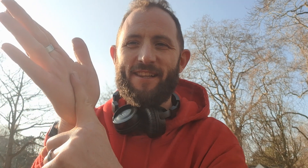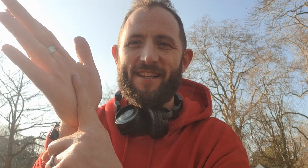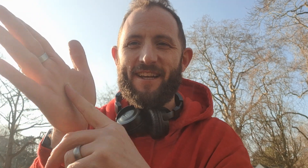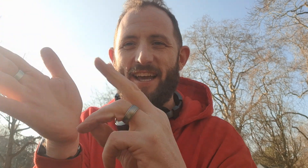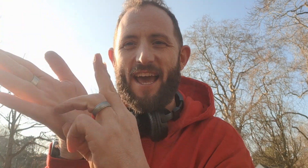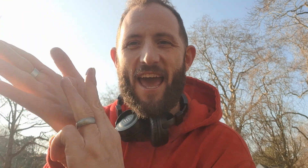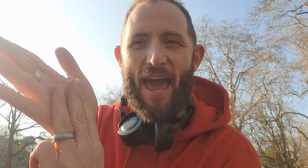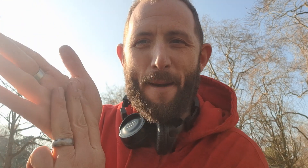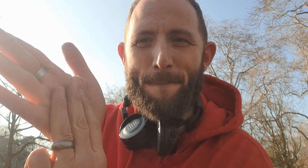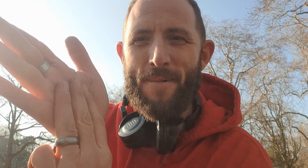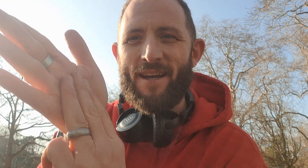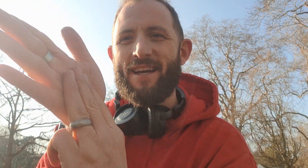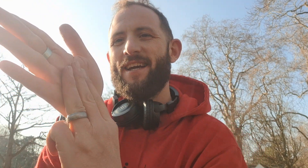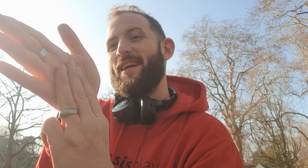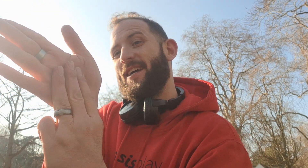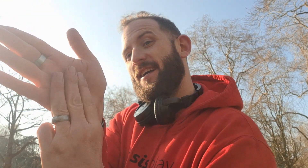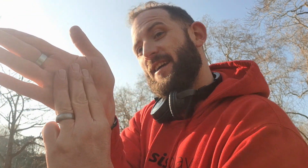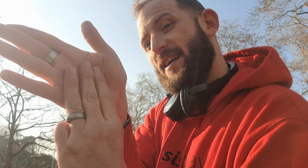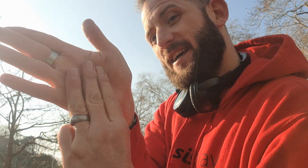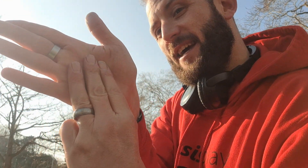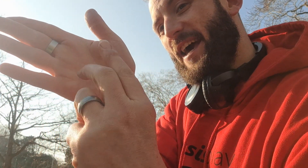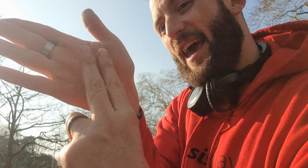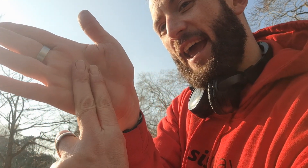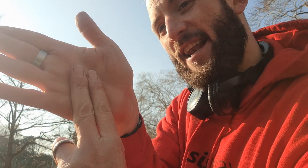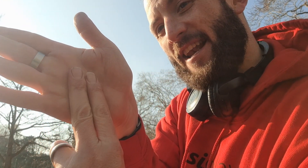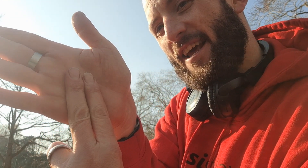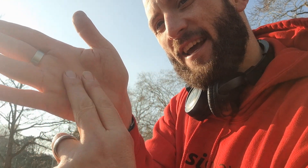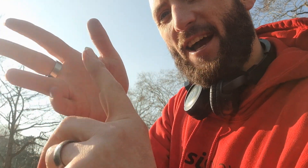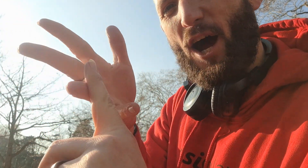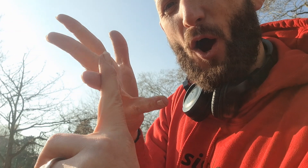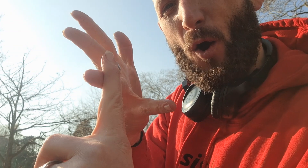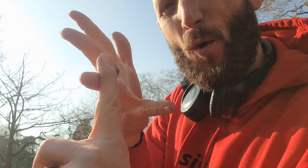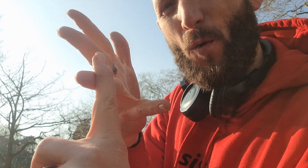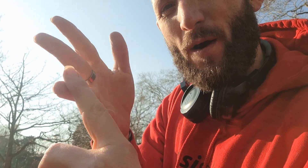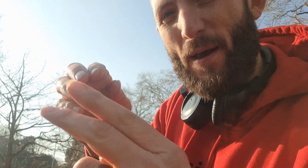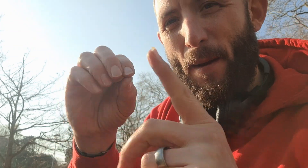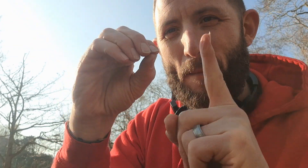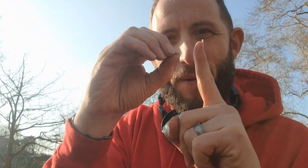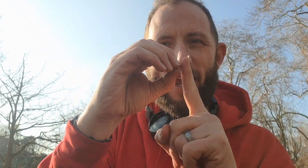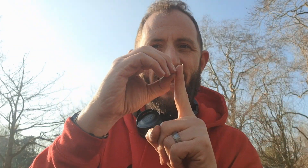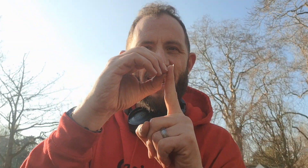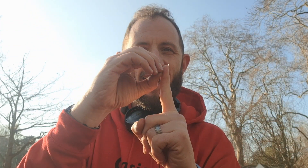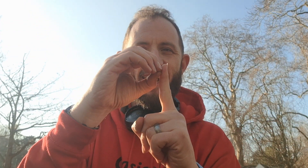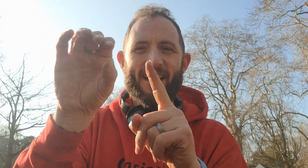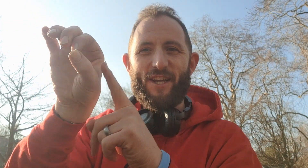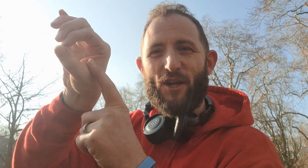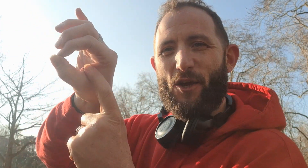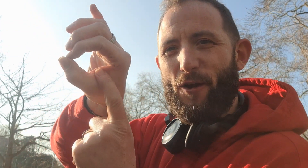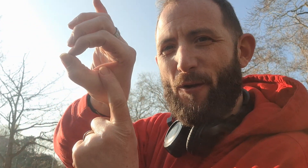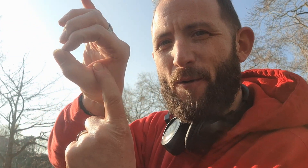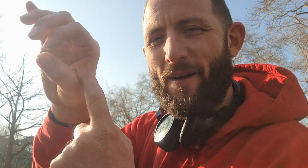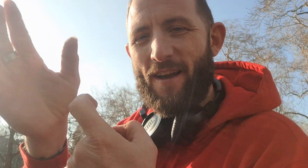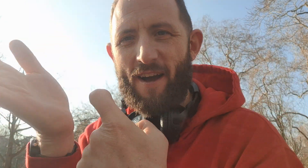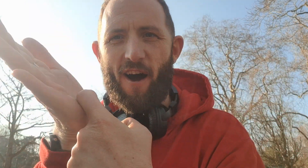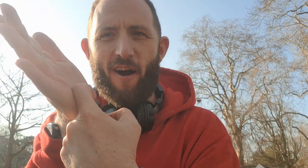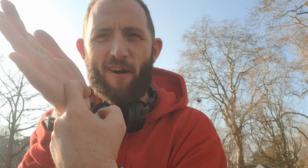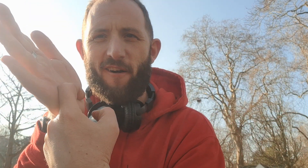M N O P Q R